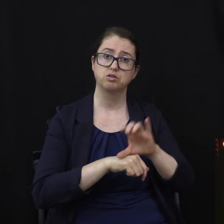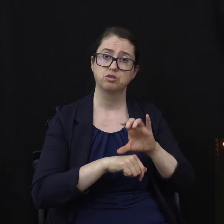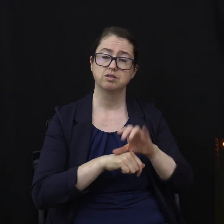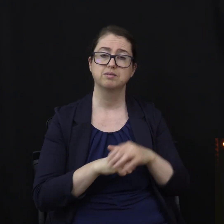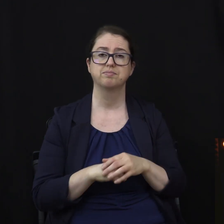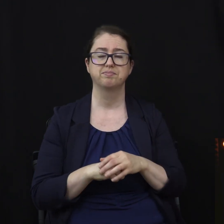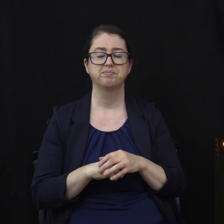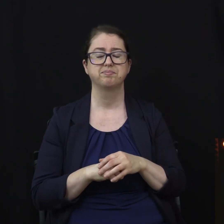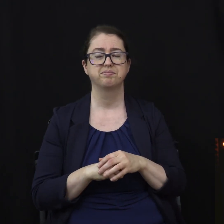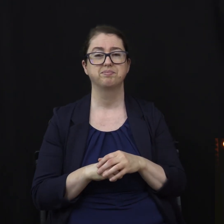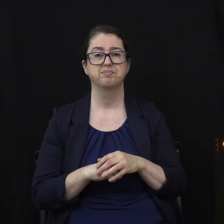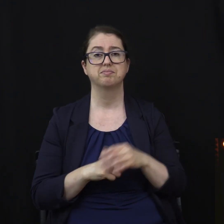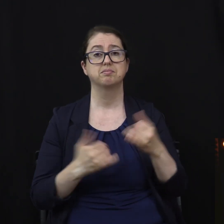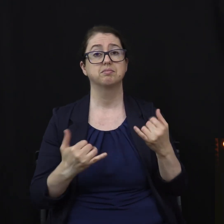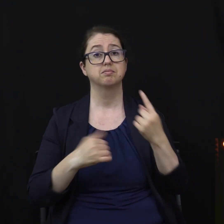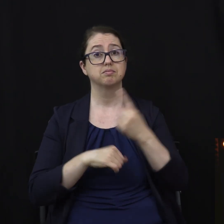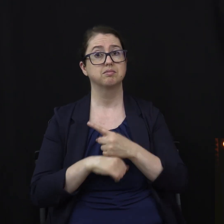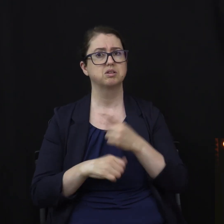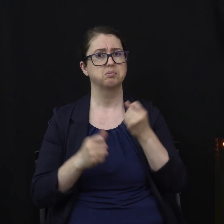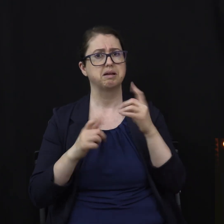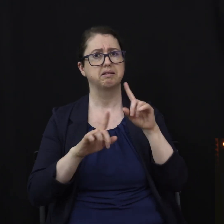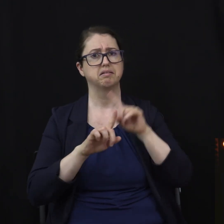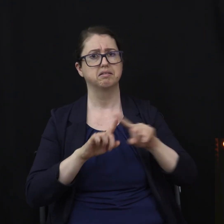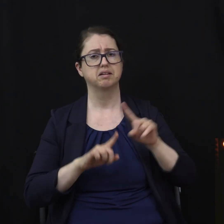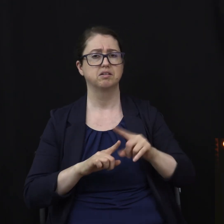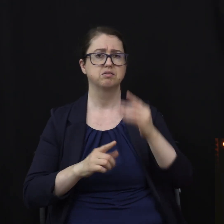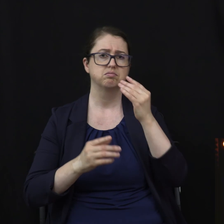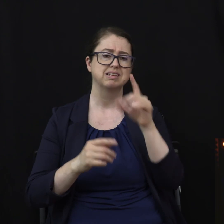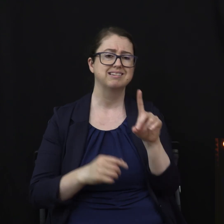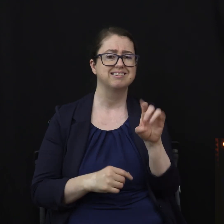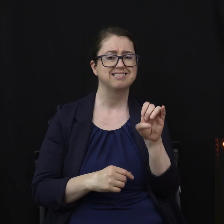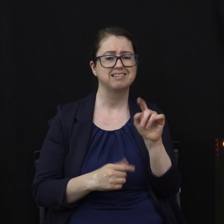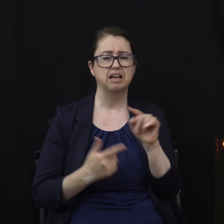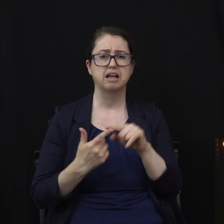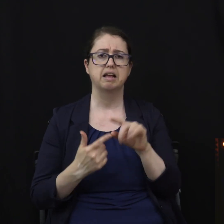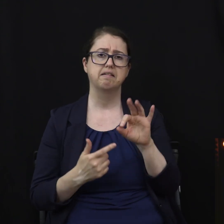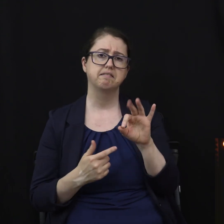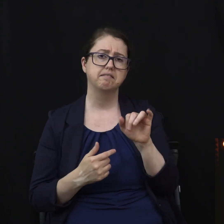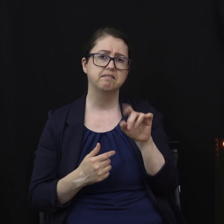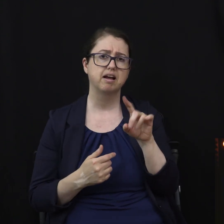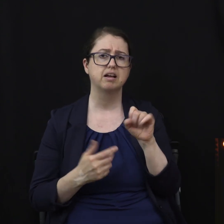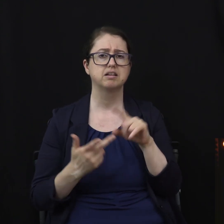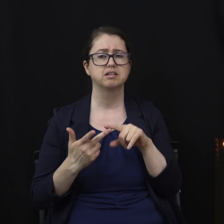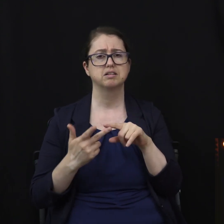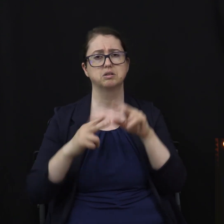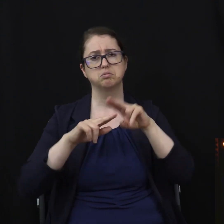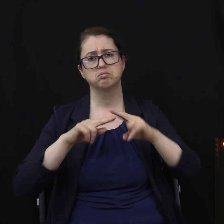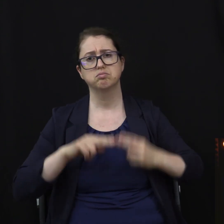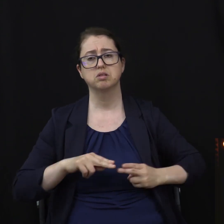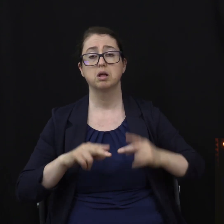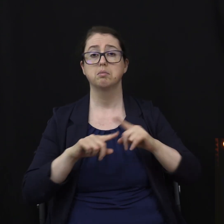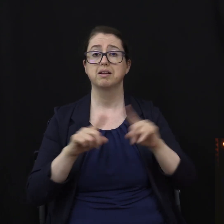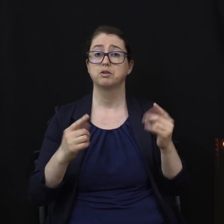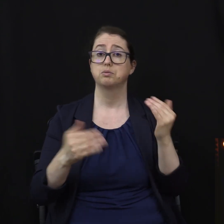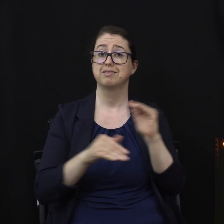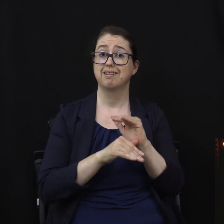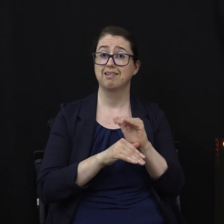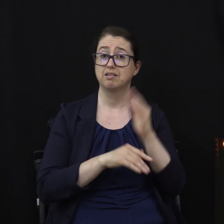a lot of different diets and fads and weight loss health gimmicks. But in tonight's presentation, we learned that there are